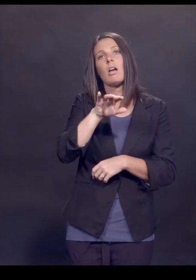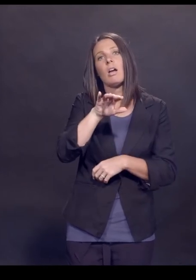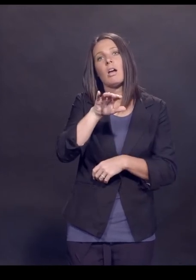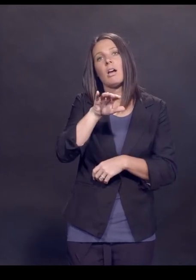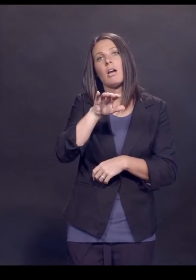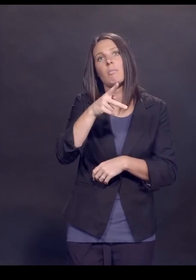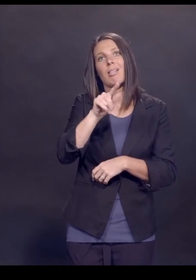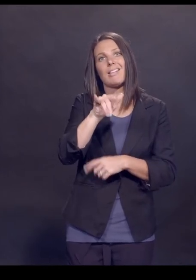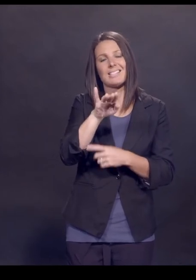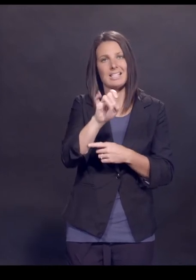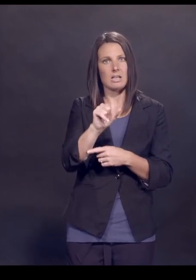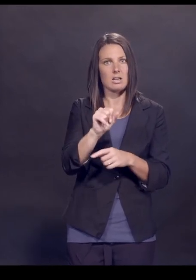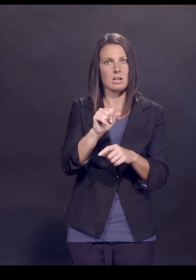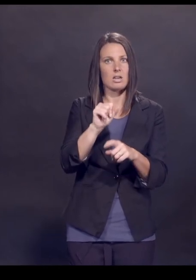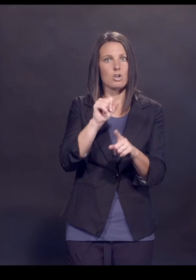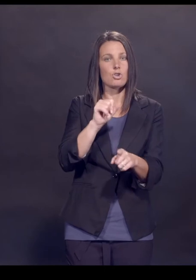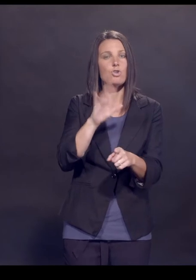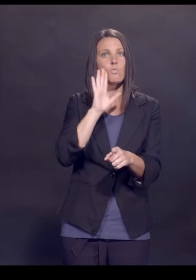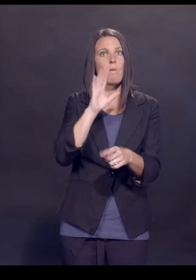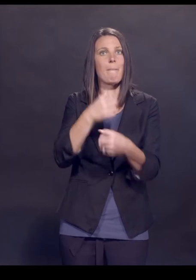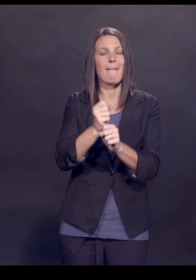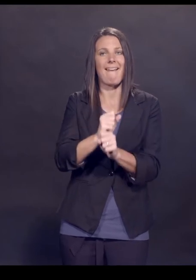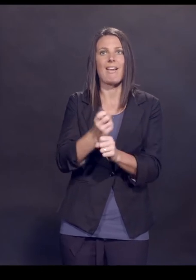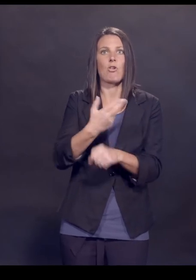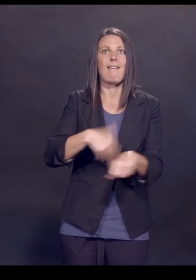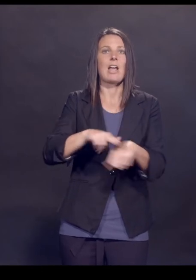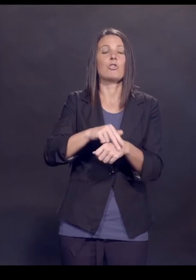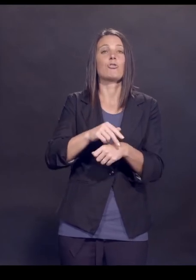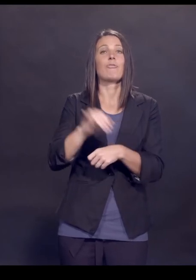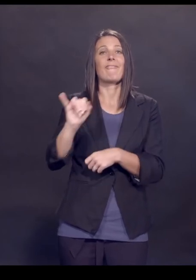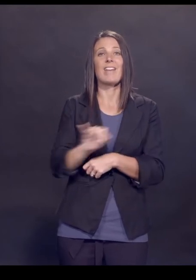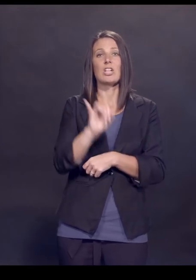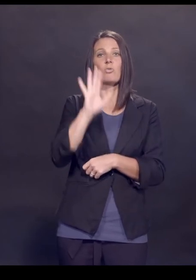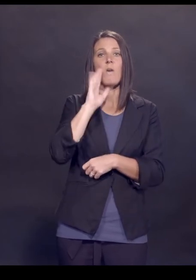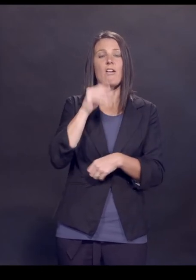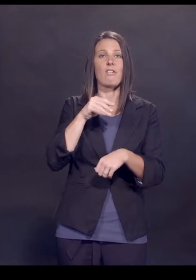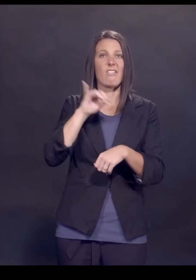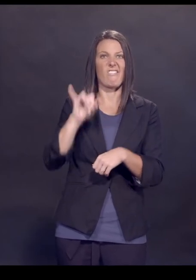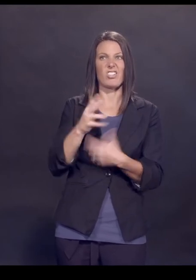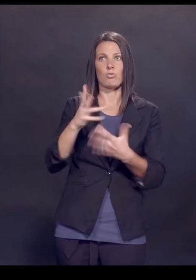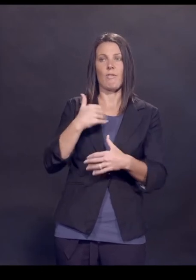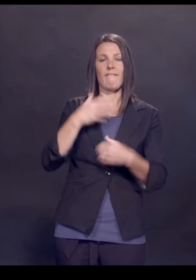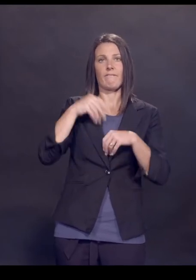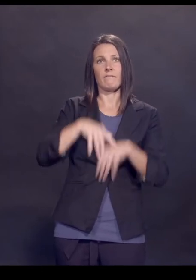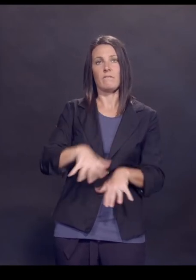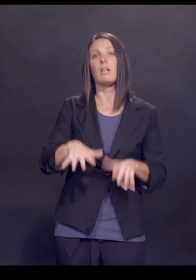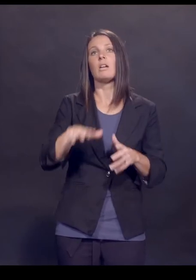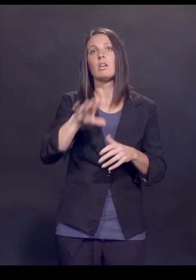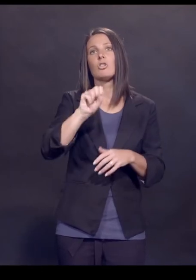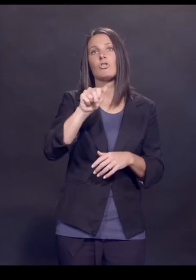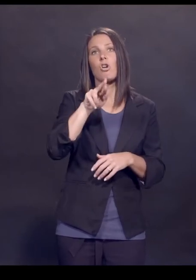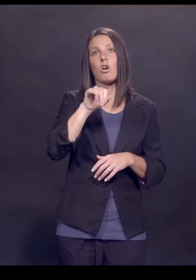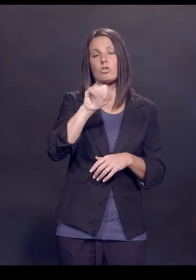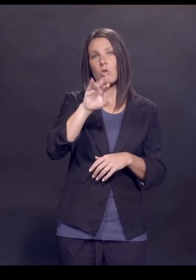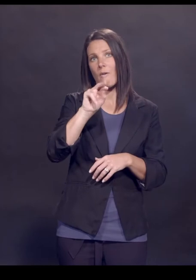antibodies to SARS-CoV-2 protein where you're naturally infected because you're infected with the virus and the virus has SARS-CoV-2 spike protein